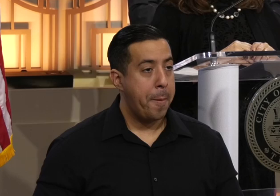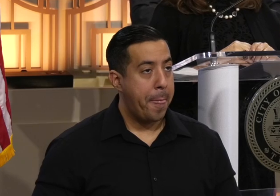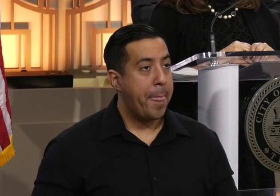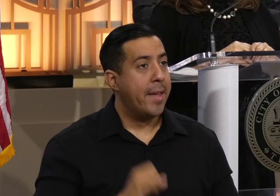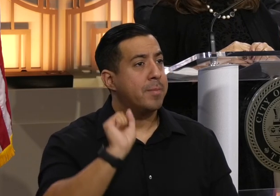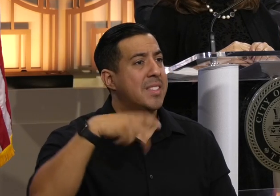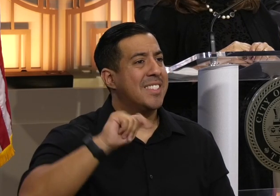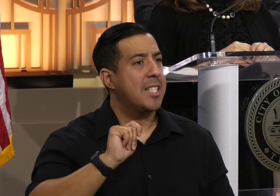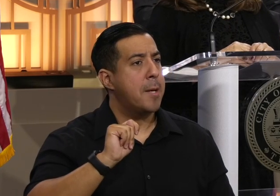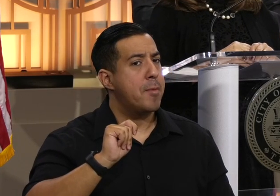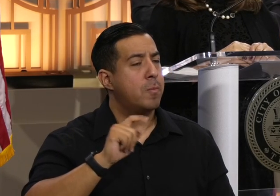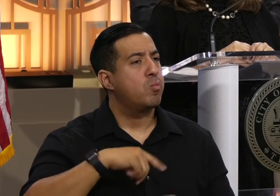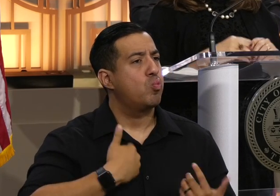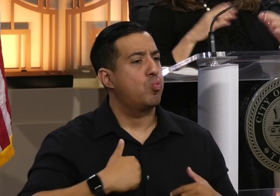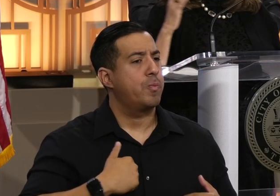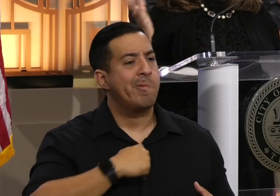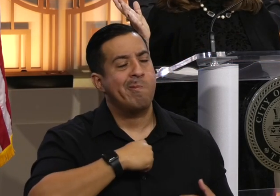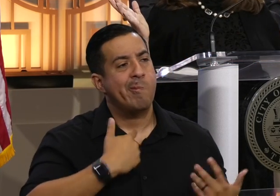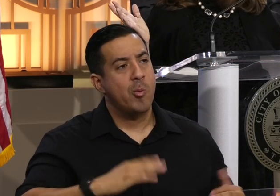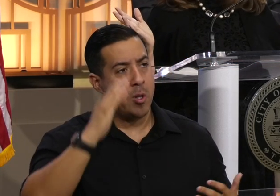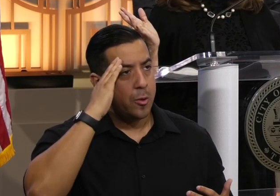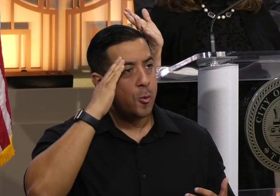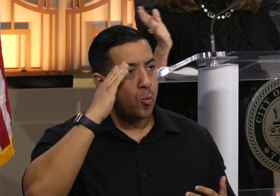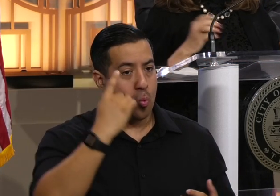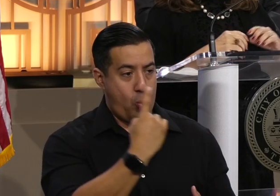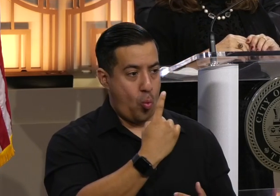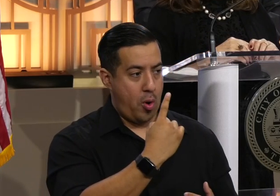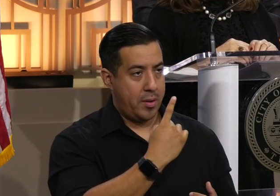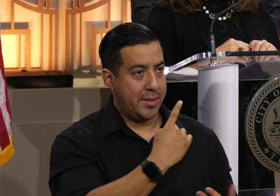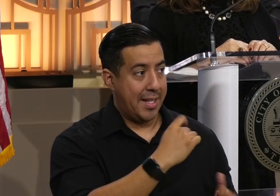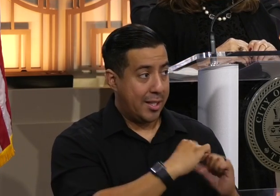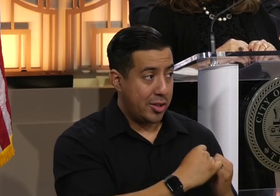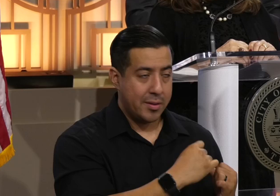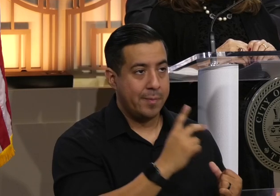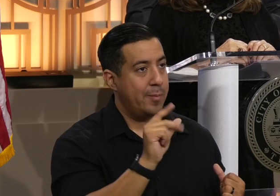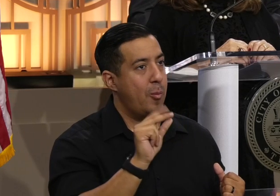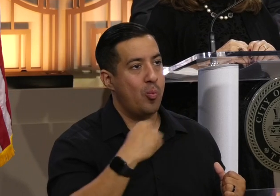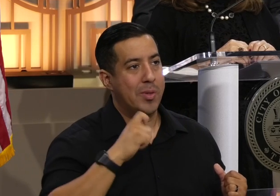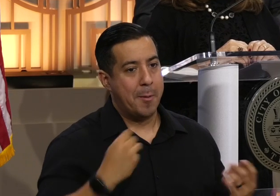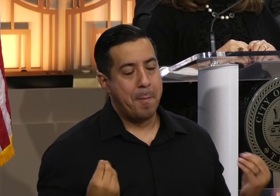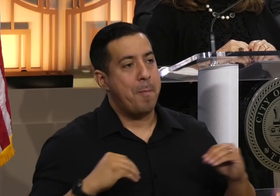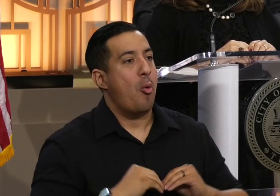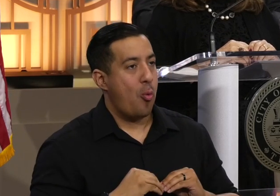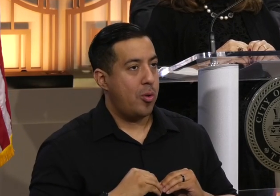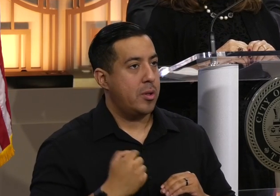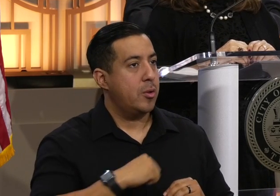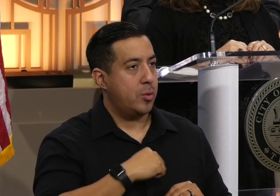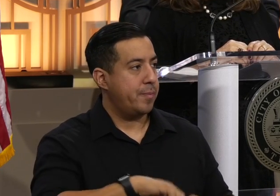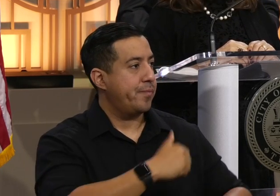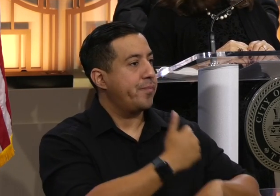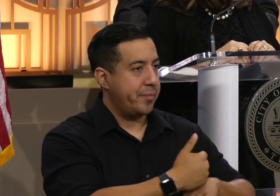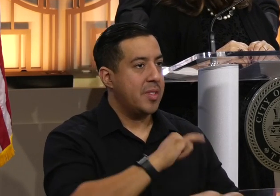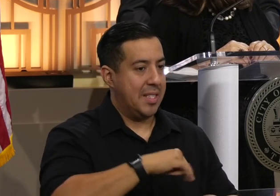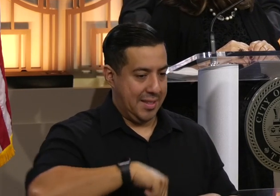we knew that it would be more than any one agency could do by ourselves. So we formed the Houston Afghan Resettlement